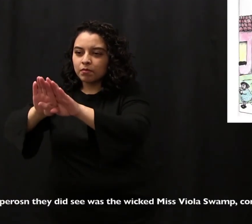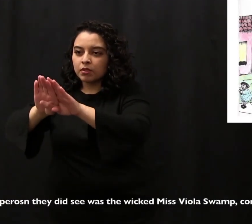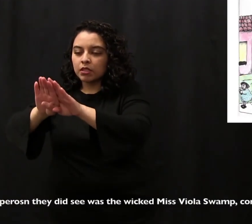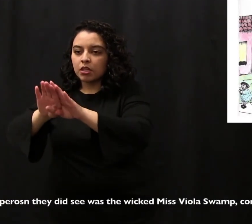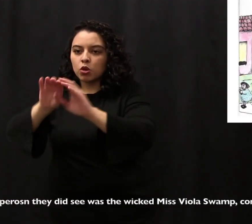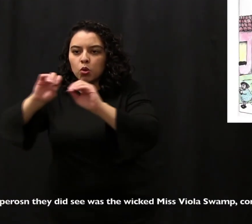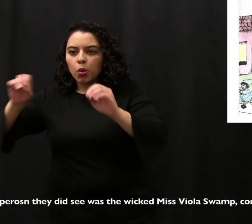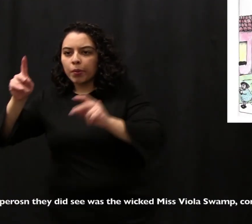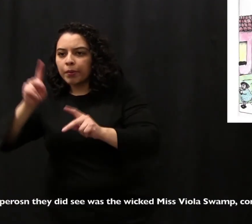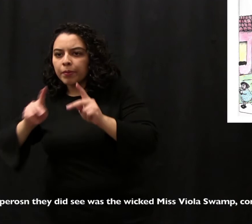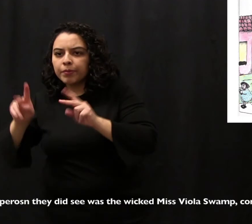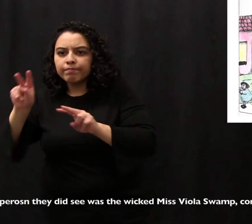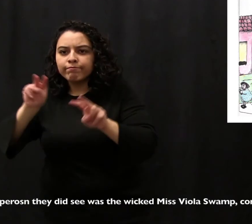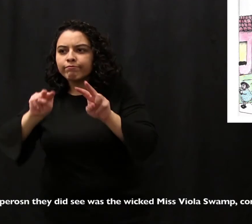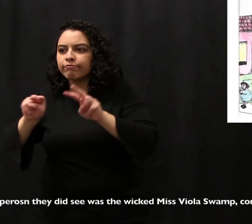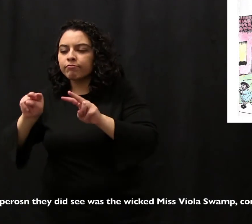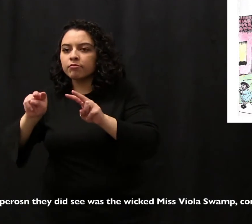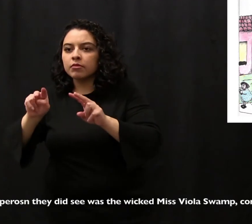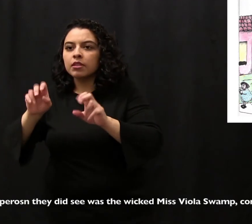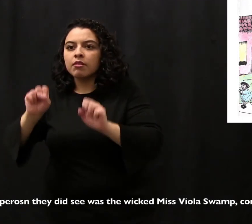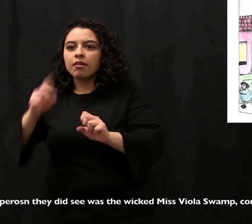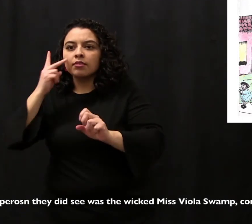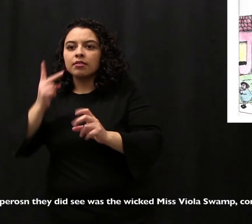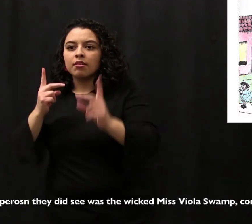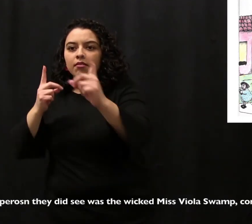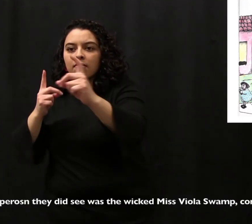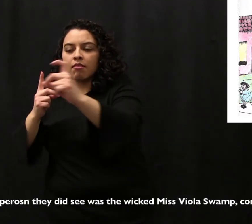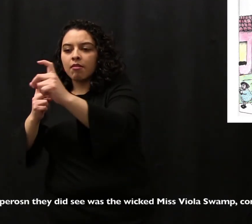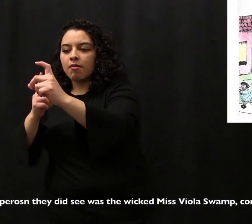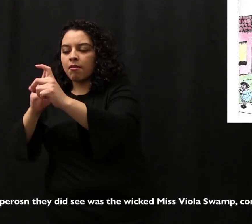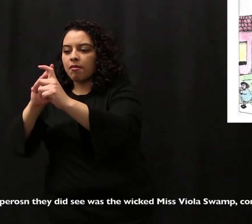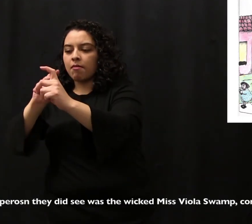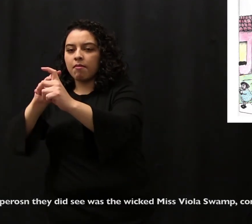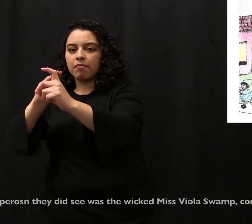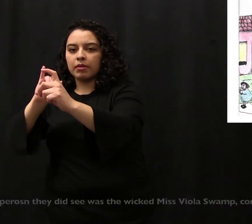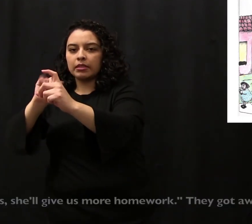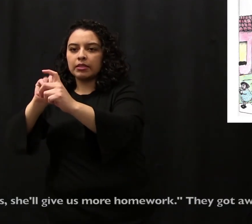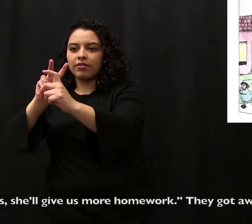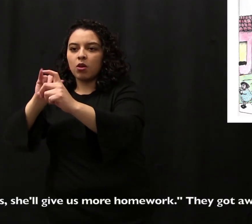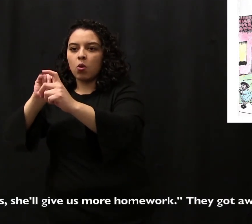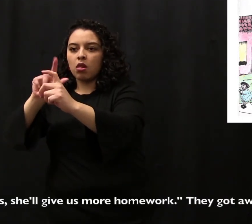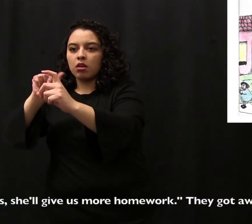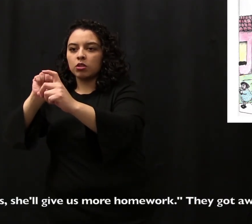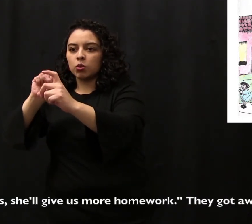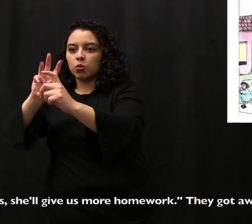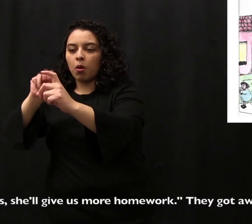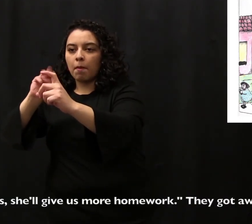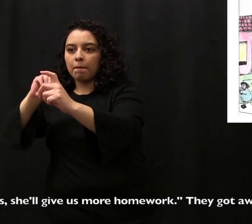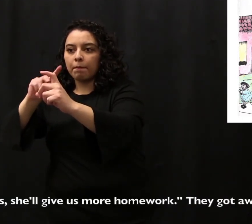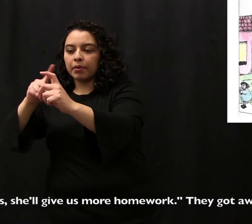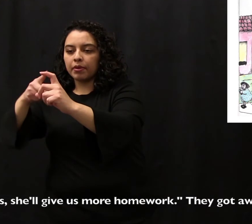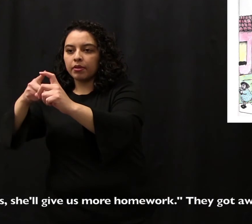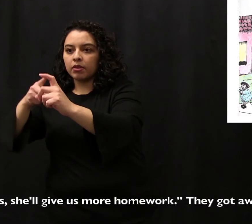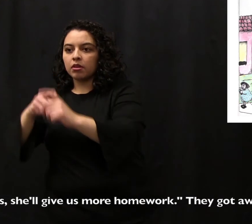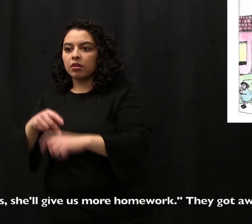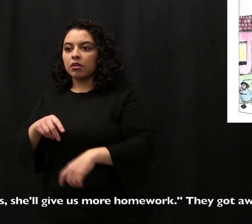did see was the wicked Miss Fawola Swamp coming up the street. If she sees us, she'll give us more homework.